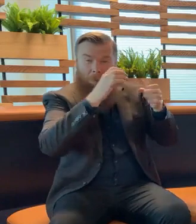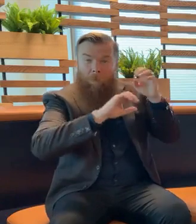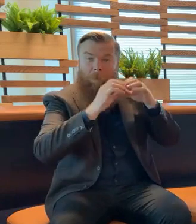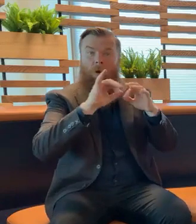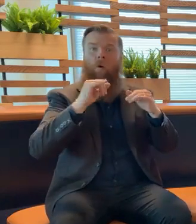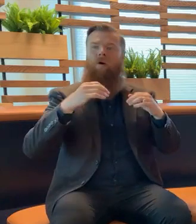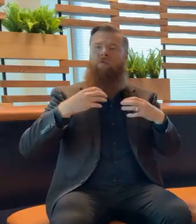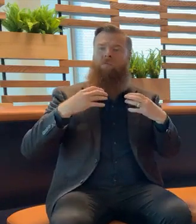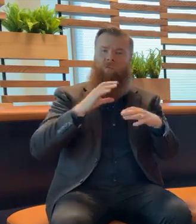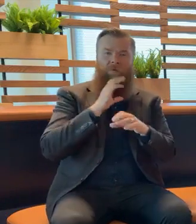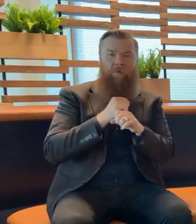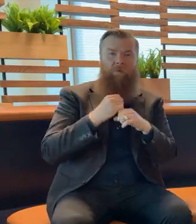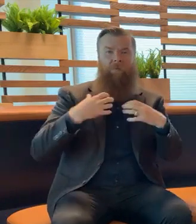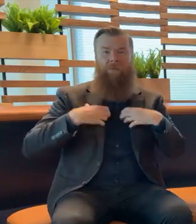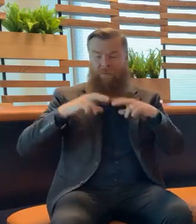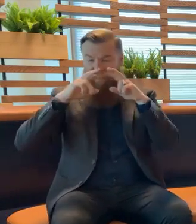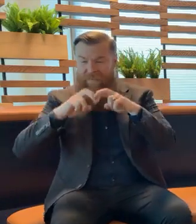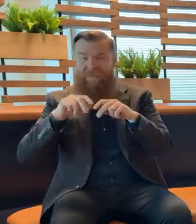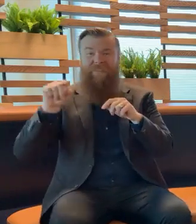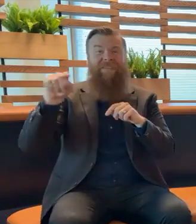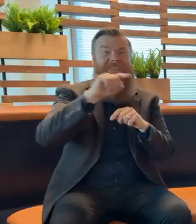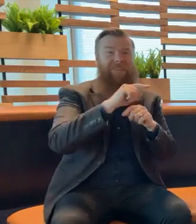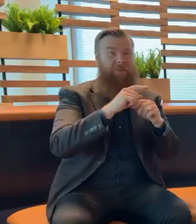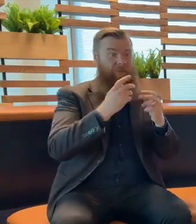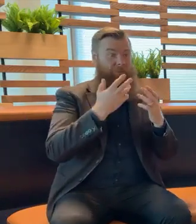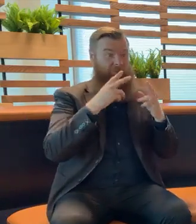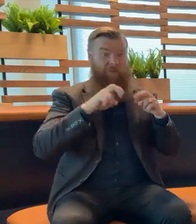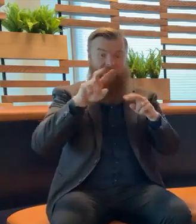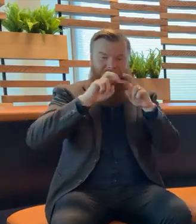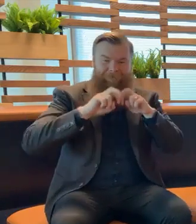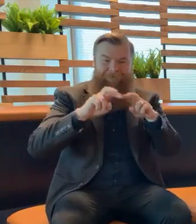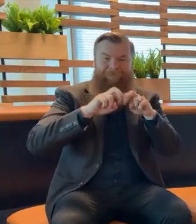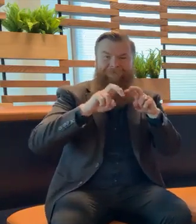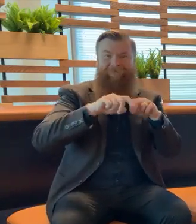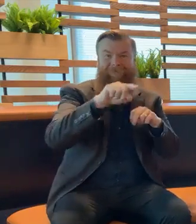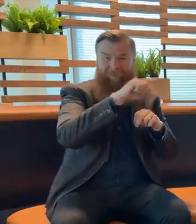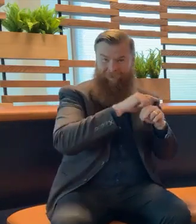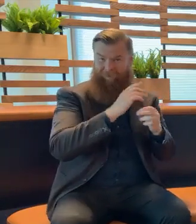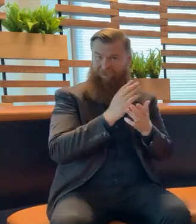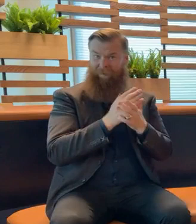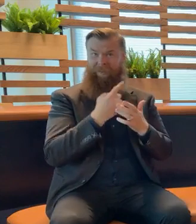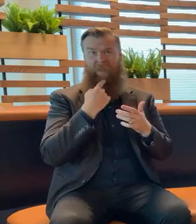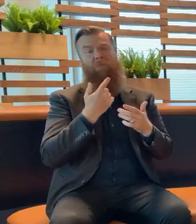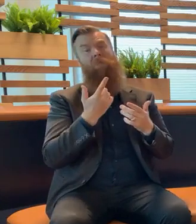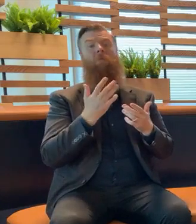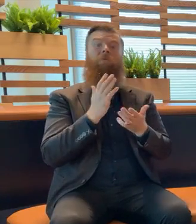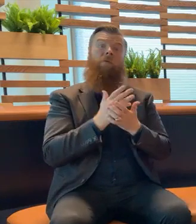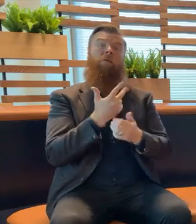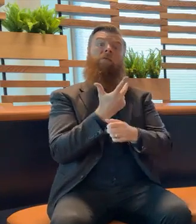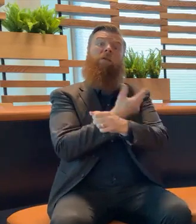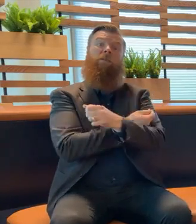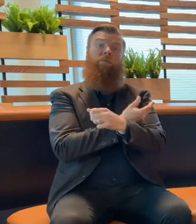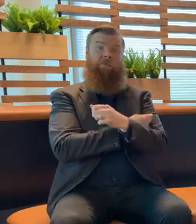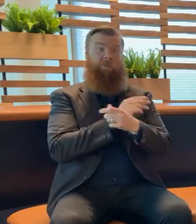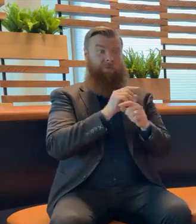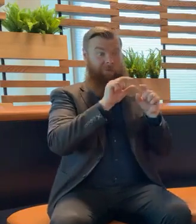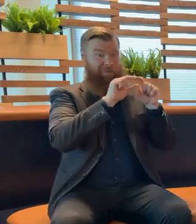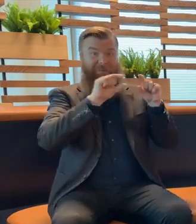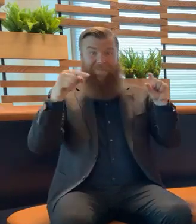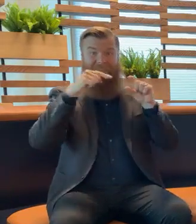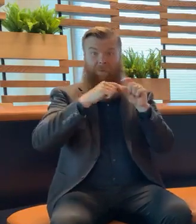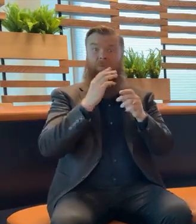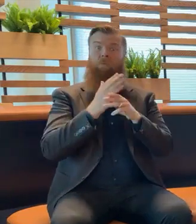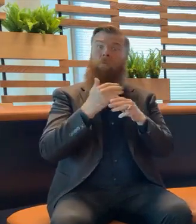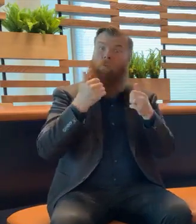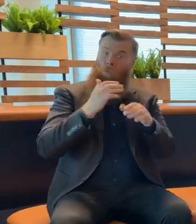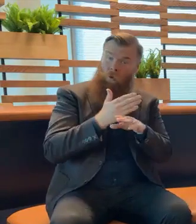or from population studies that suggest that the vaccines do not work. So I'm a glass half full man, I